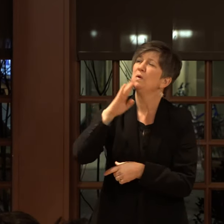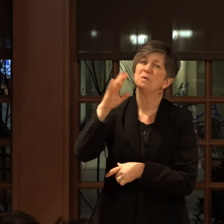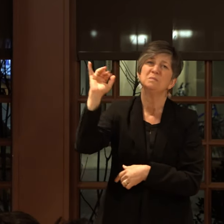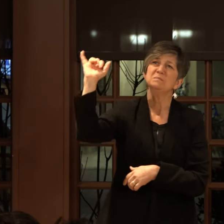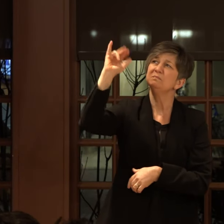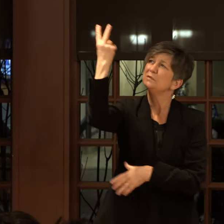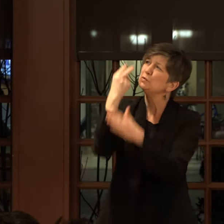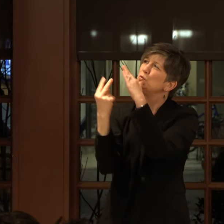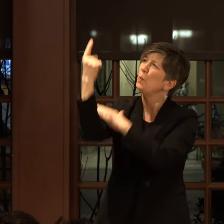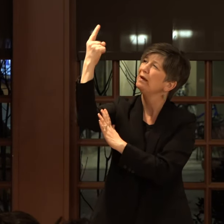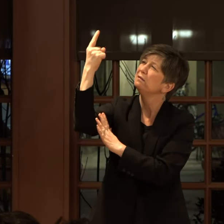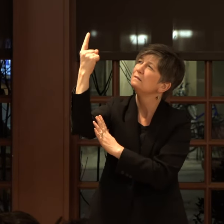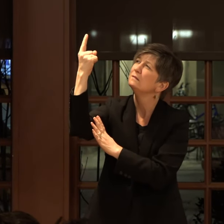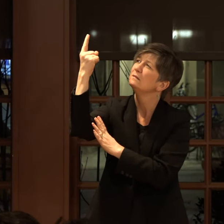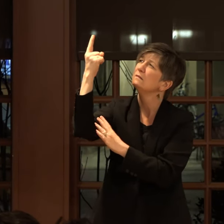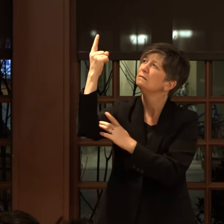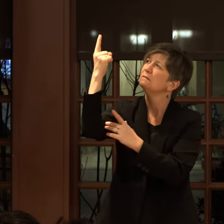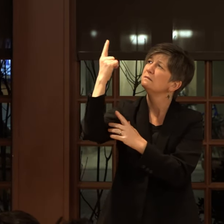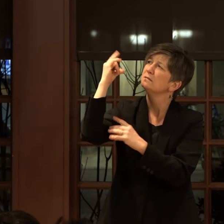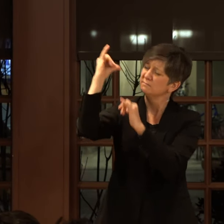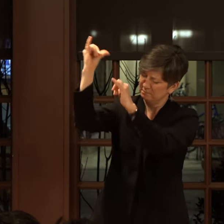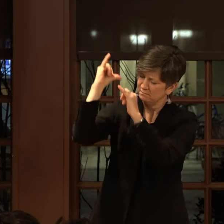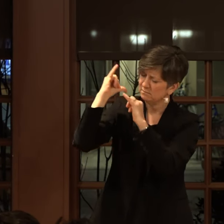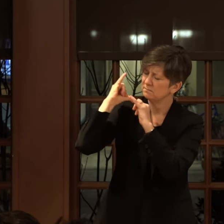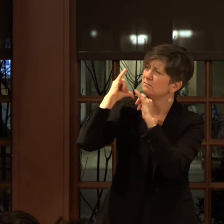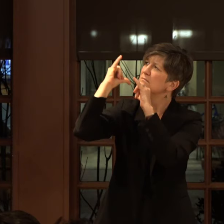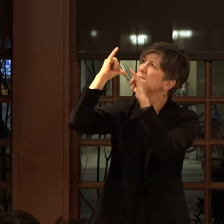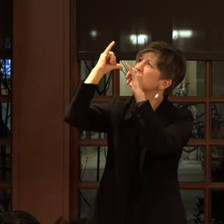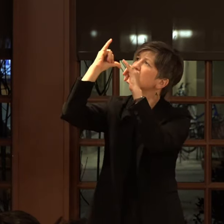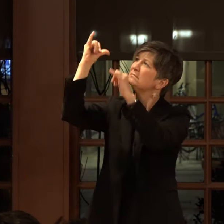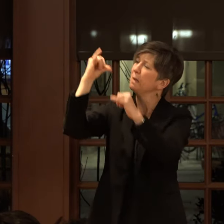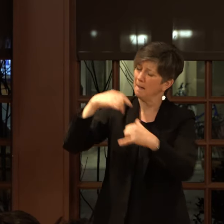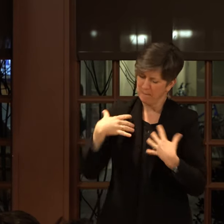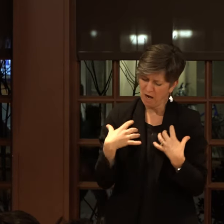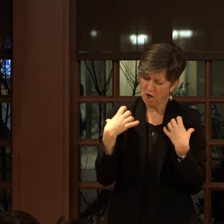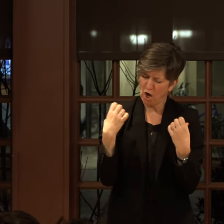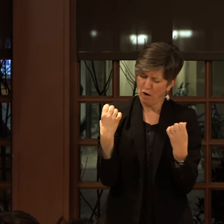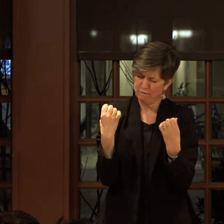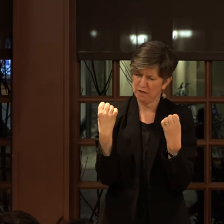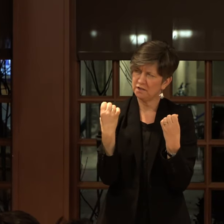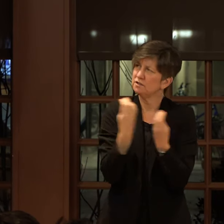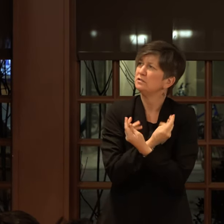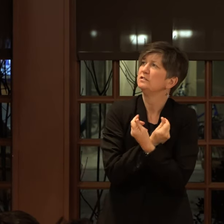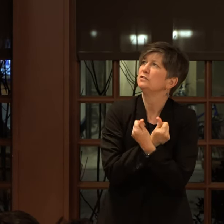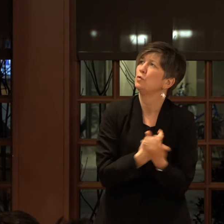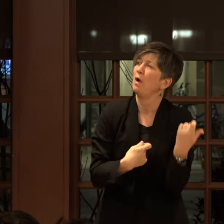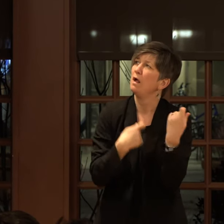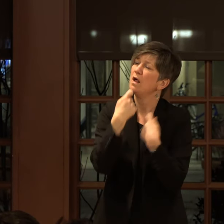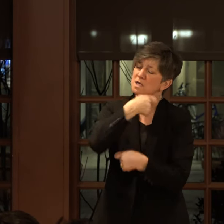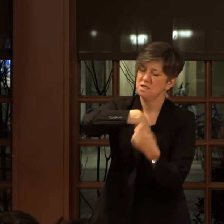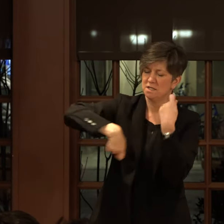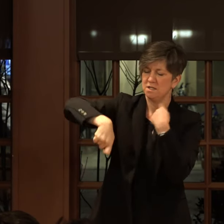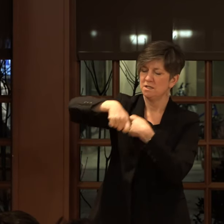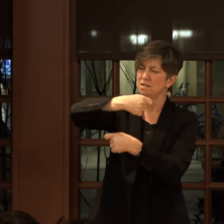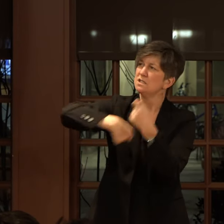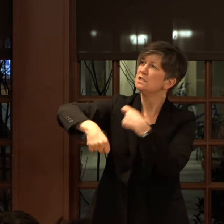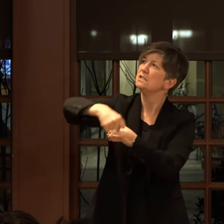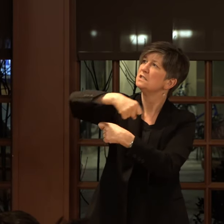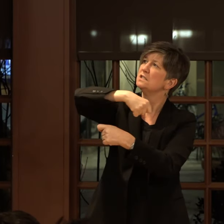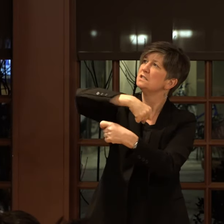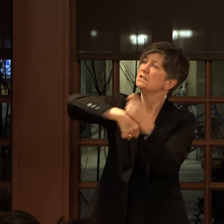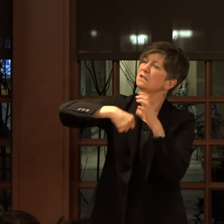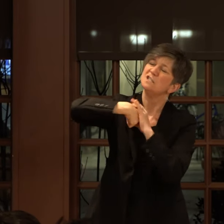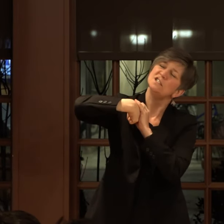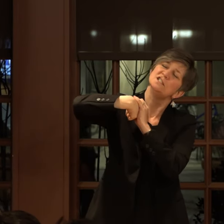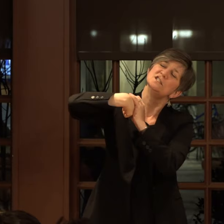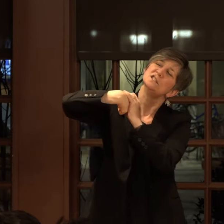whose likeness is kind. Unwind my confidence and noose it round your fist so I might know